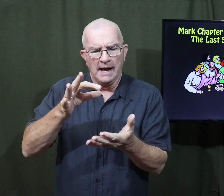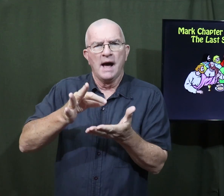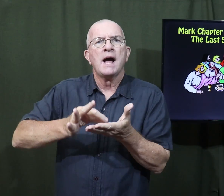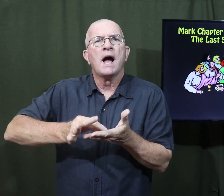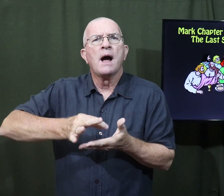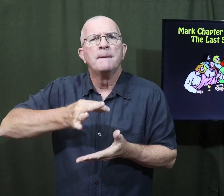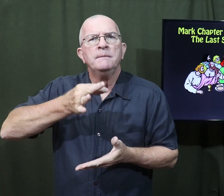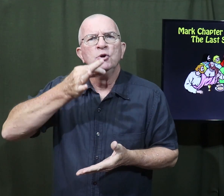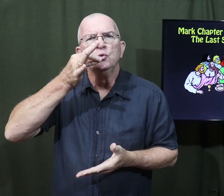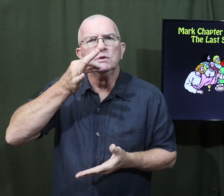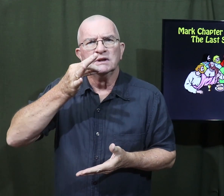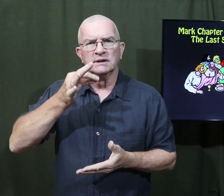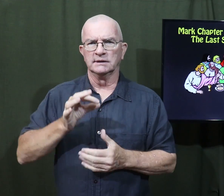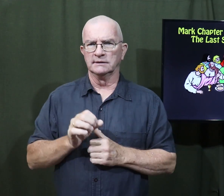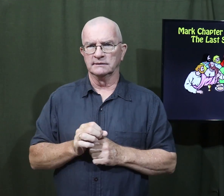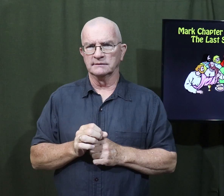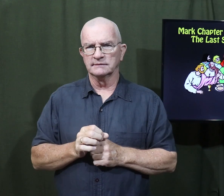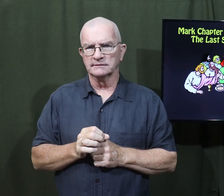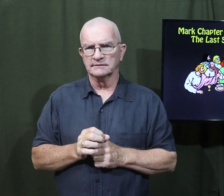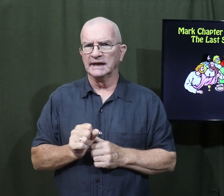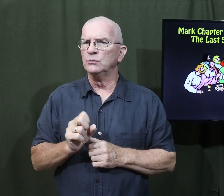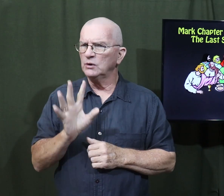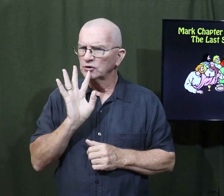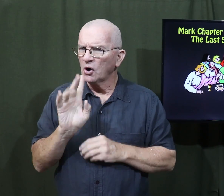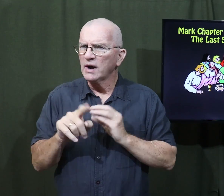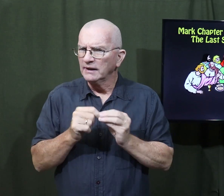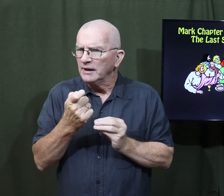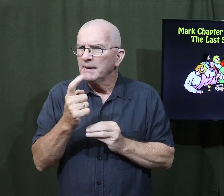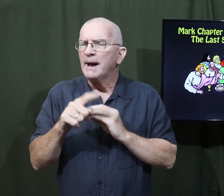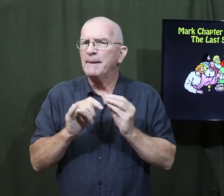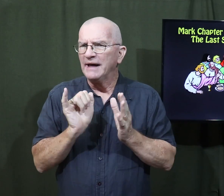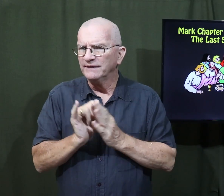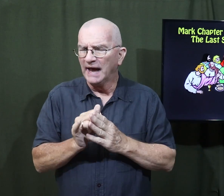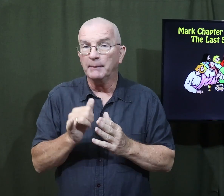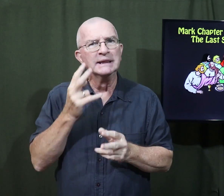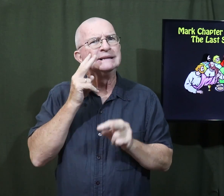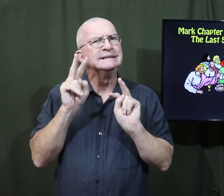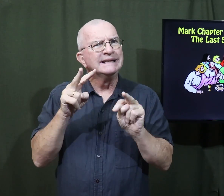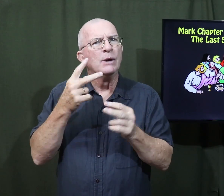today we call it communion.